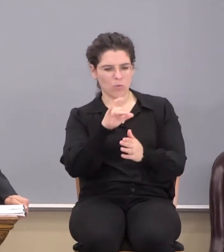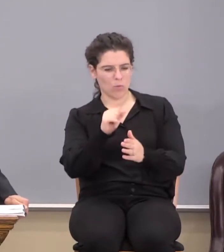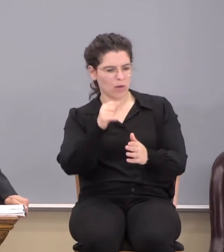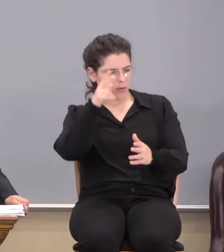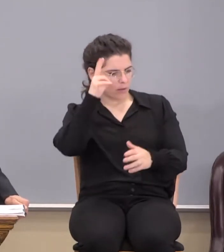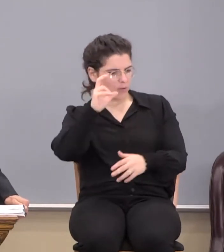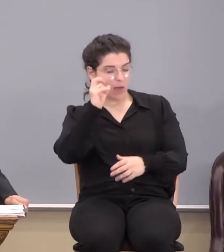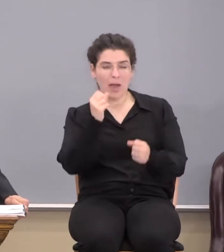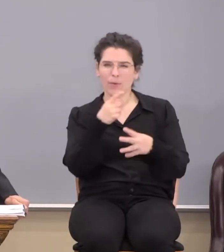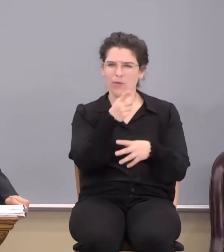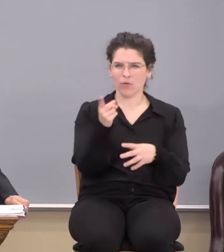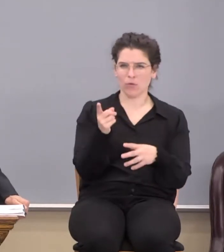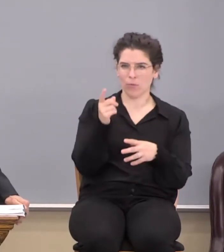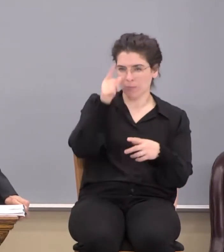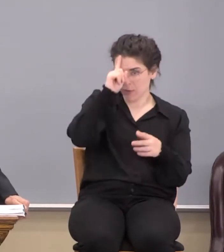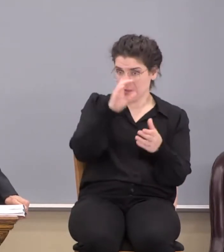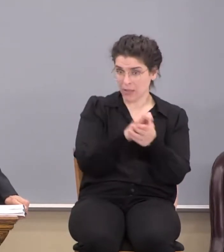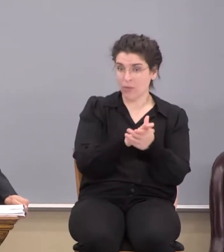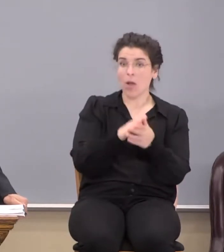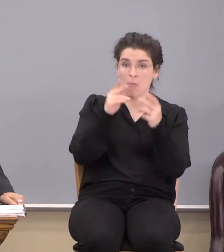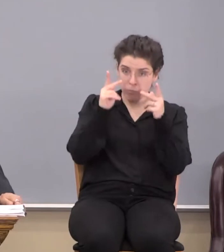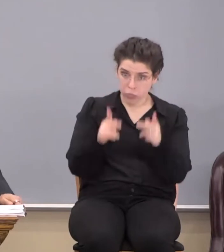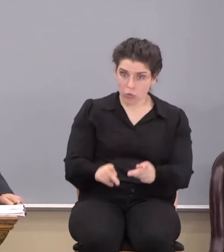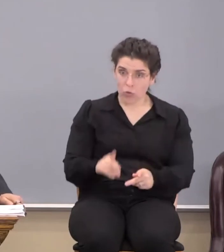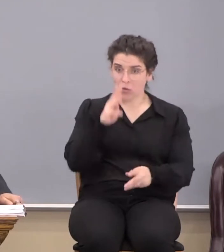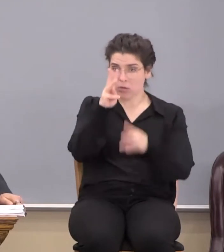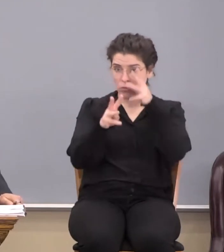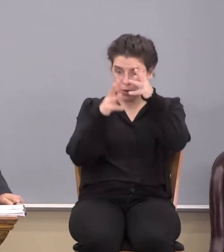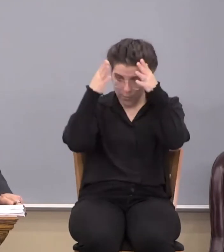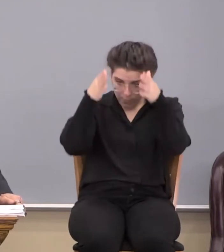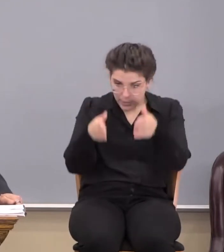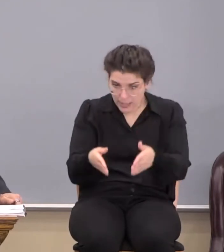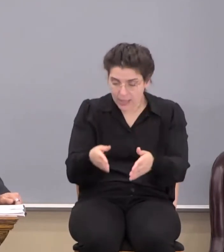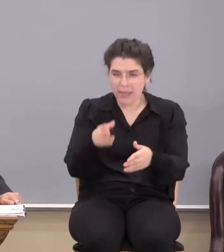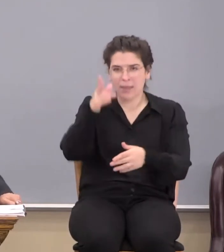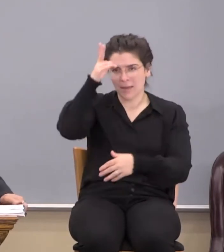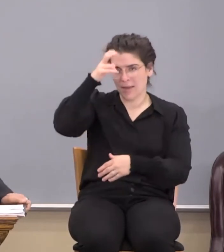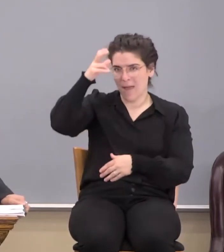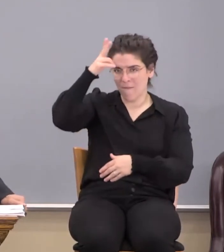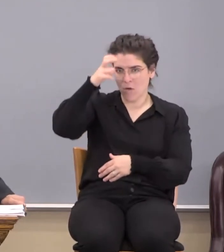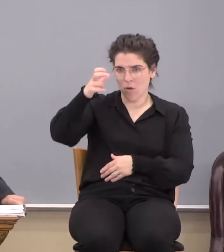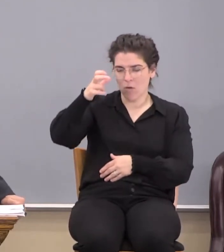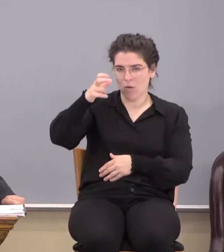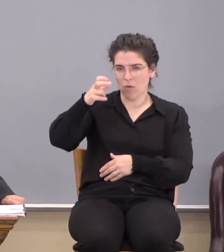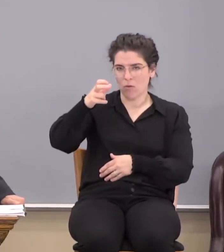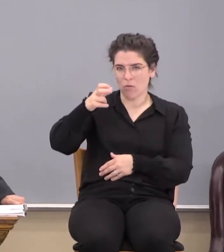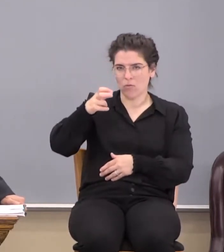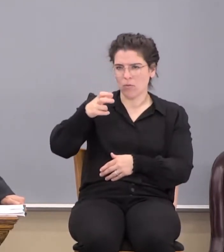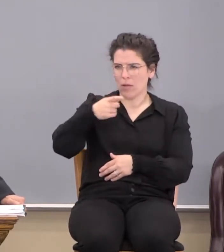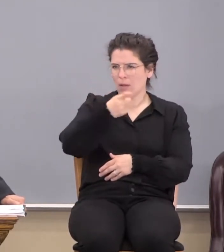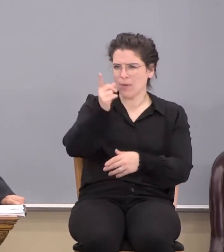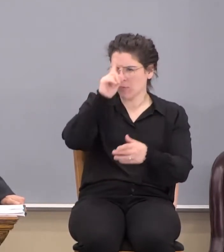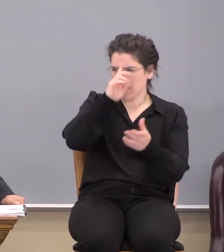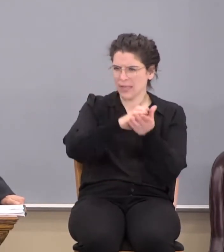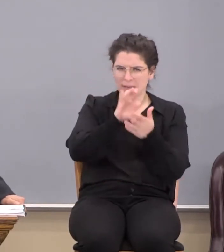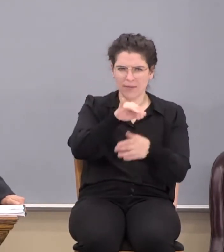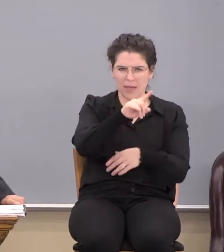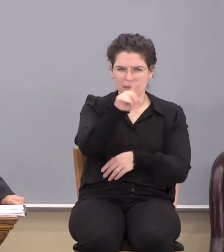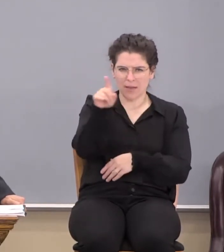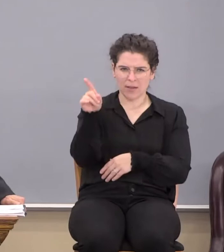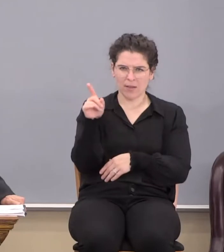that there really is a person, an actual creative being, the devil, who he's saved? How many of y believe that?